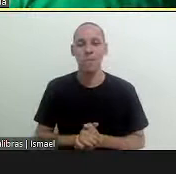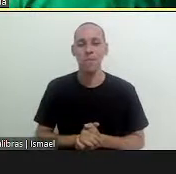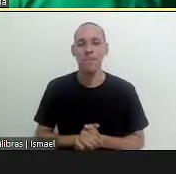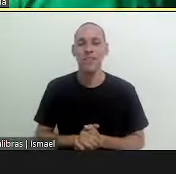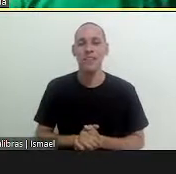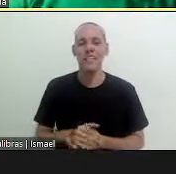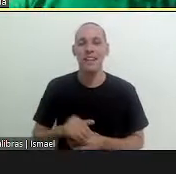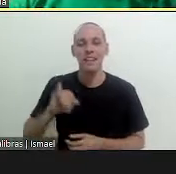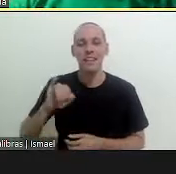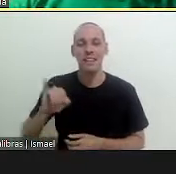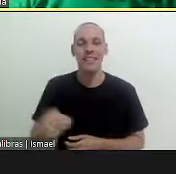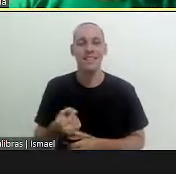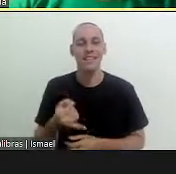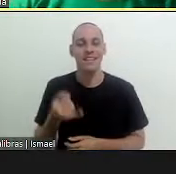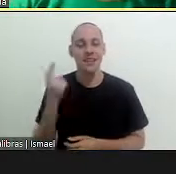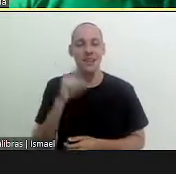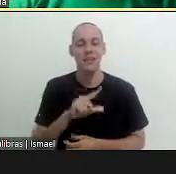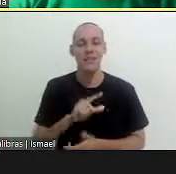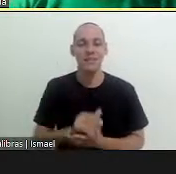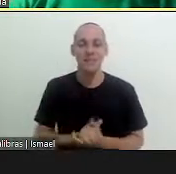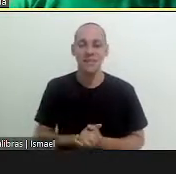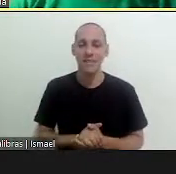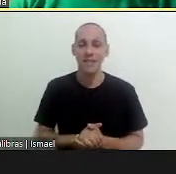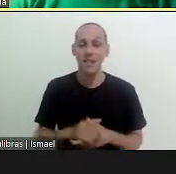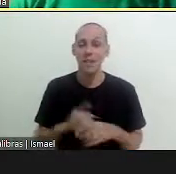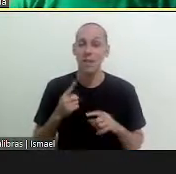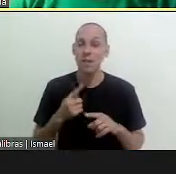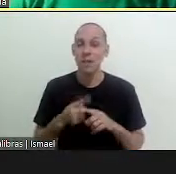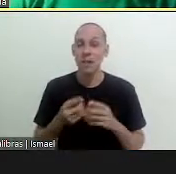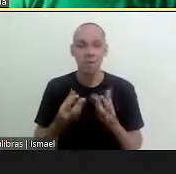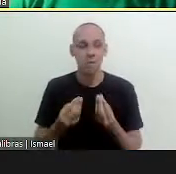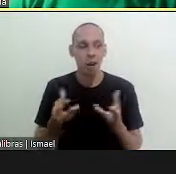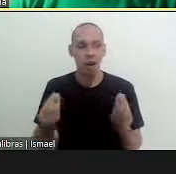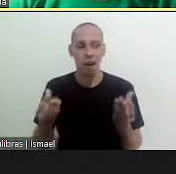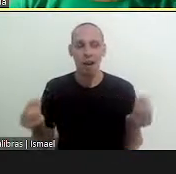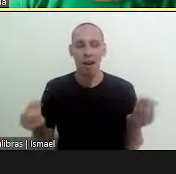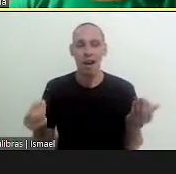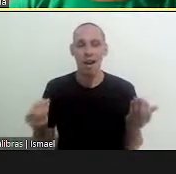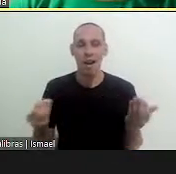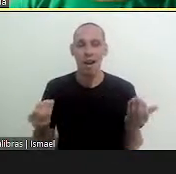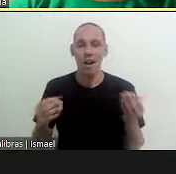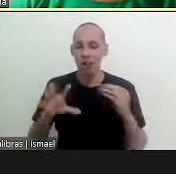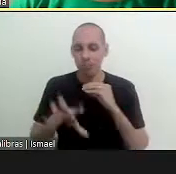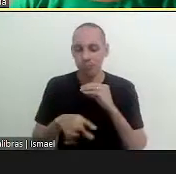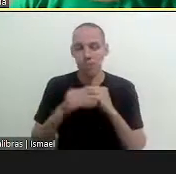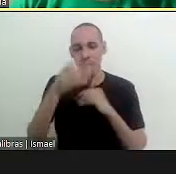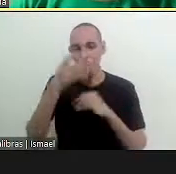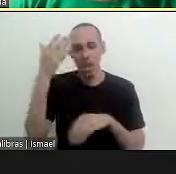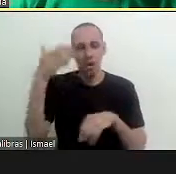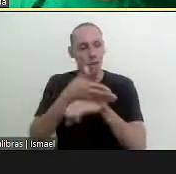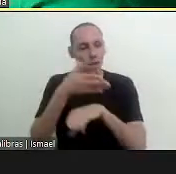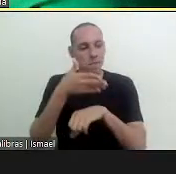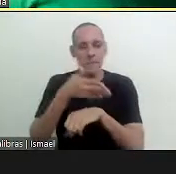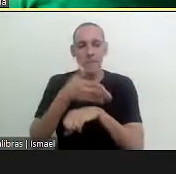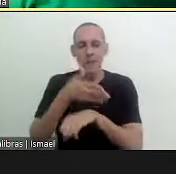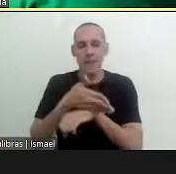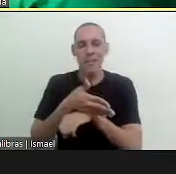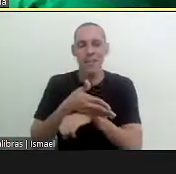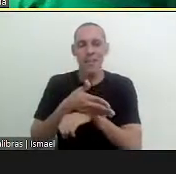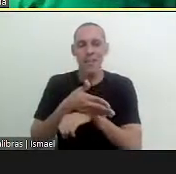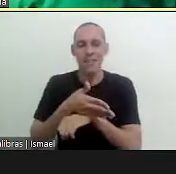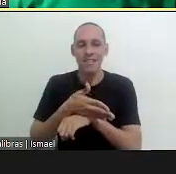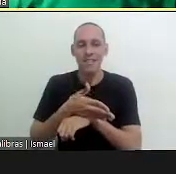a big result a big positive result in the possibility of us including many people